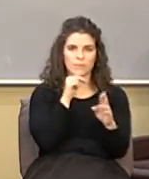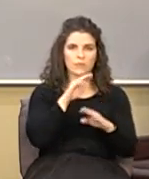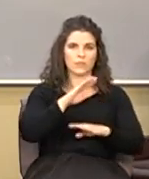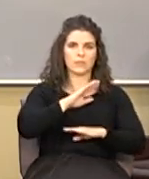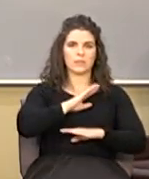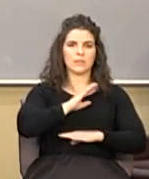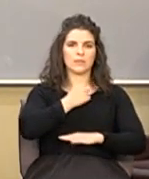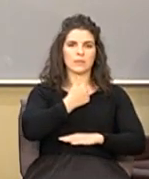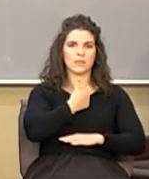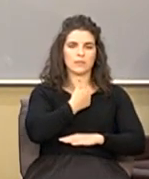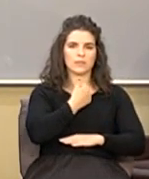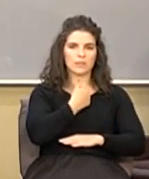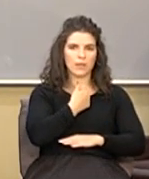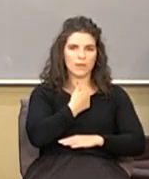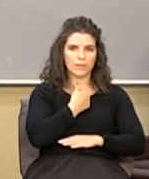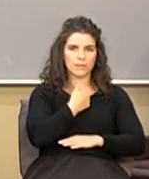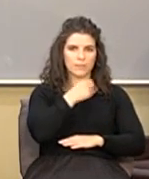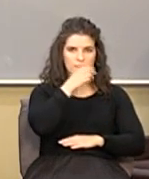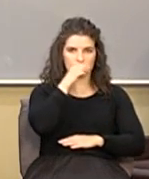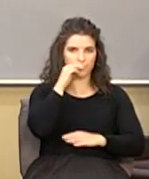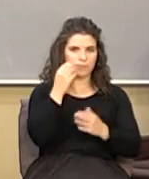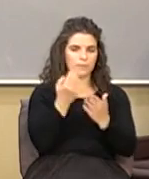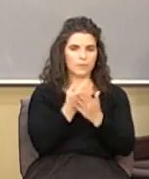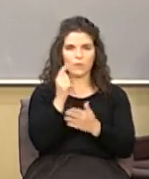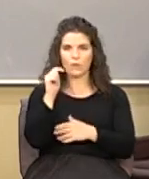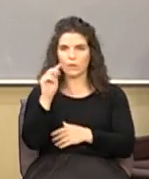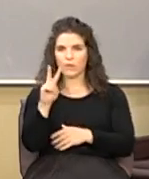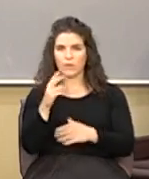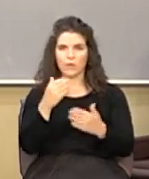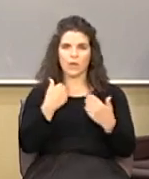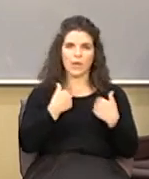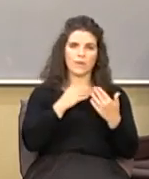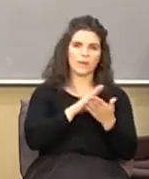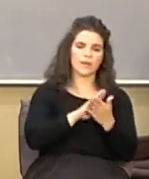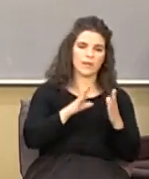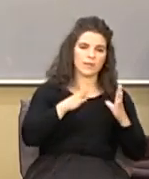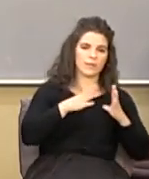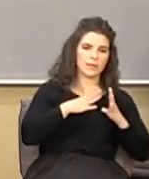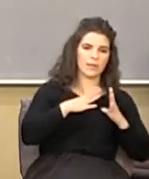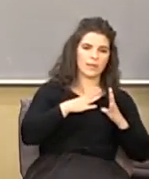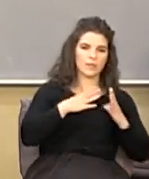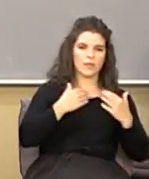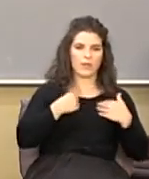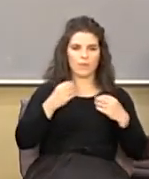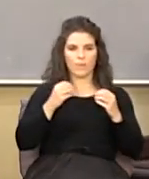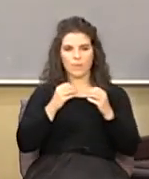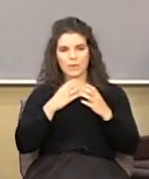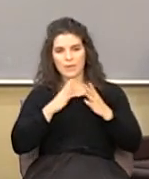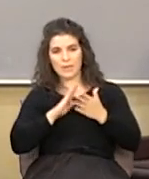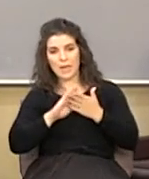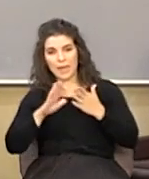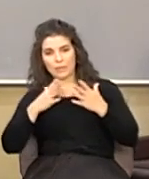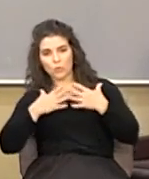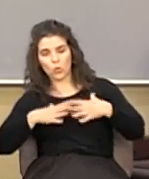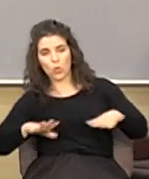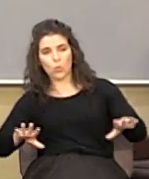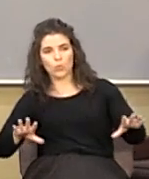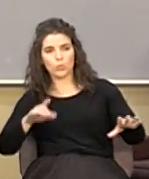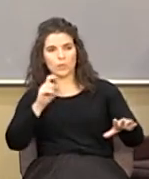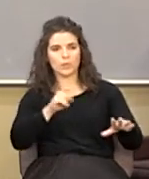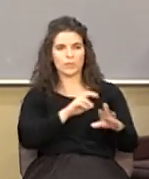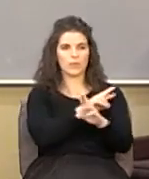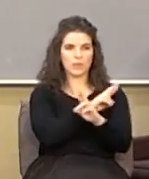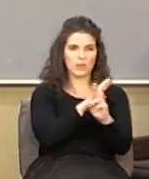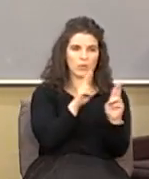ourself not just to get a big new TV or have a nice vacation or have the next set of clothes we need to be on the